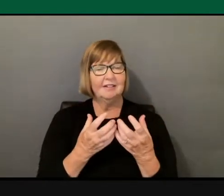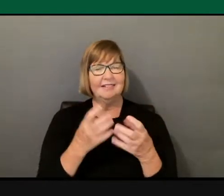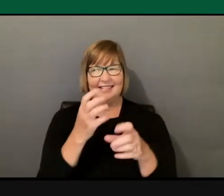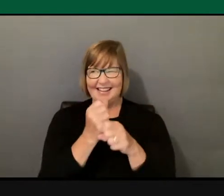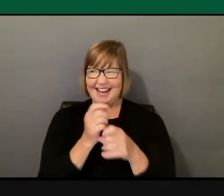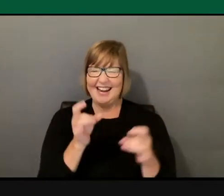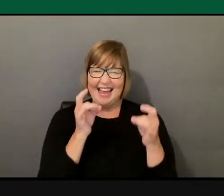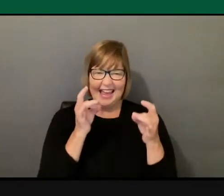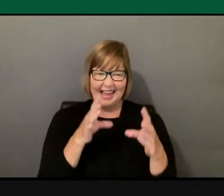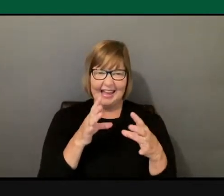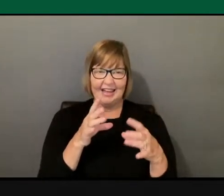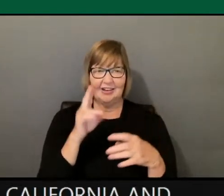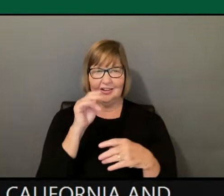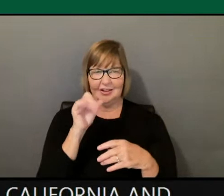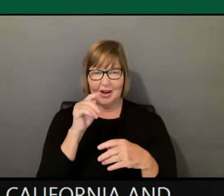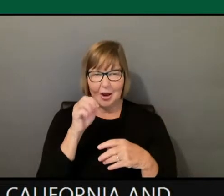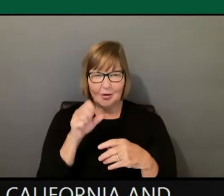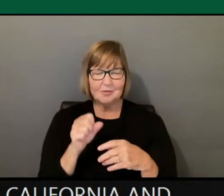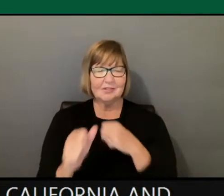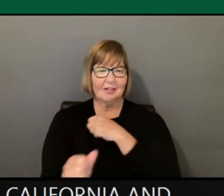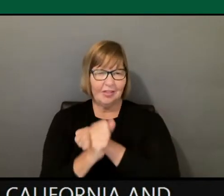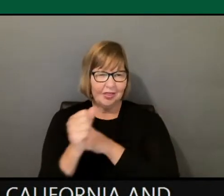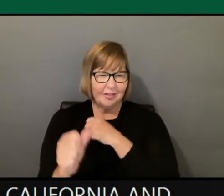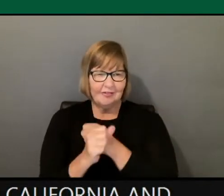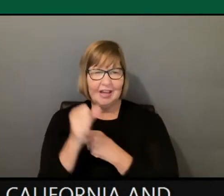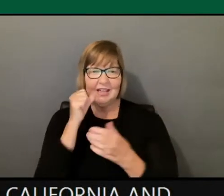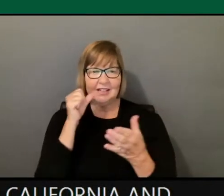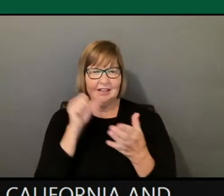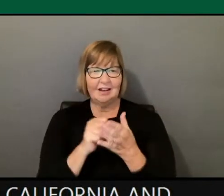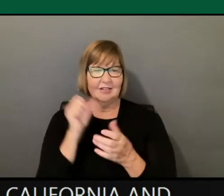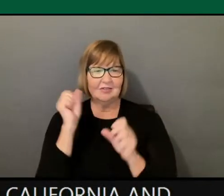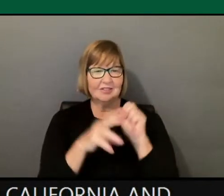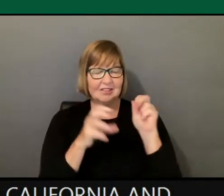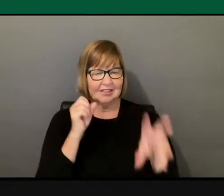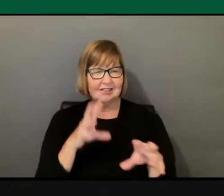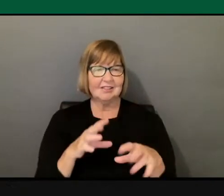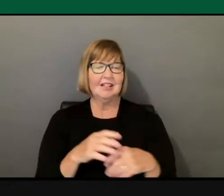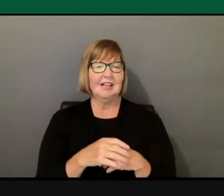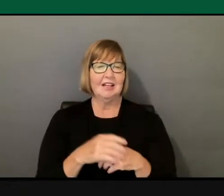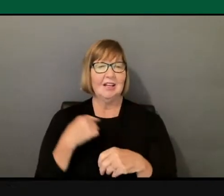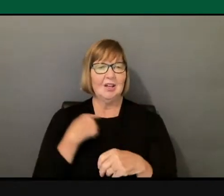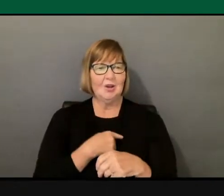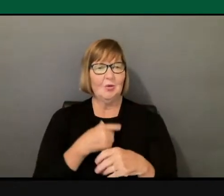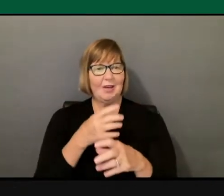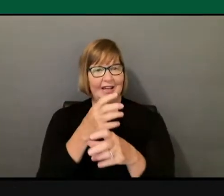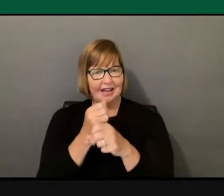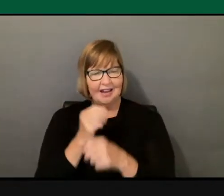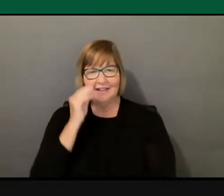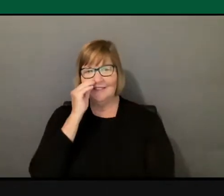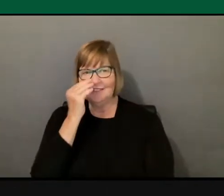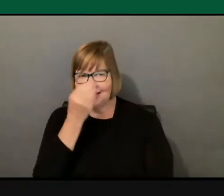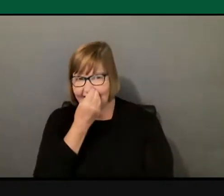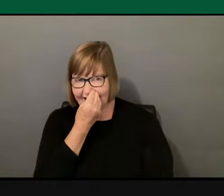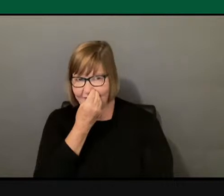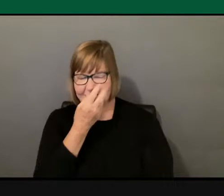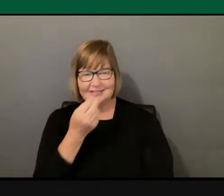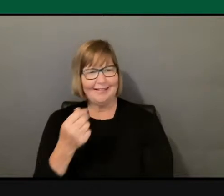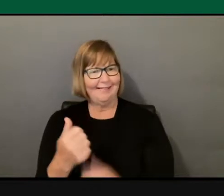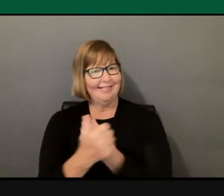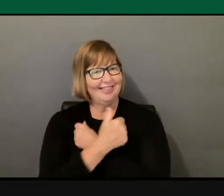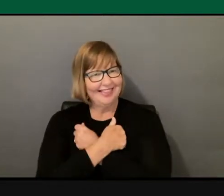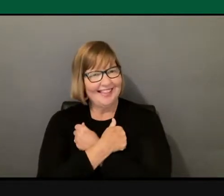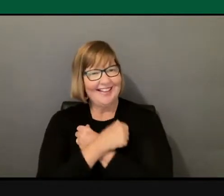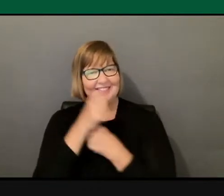notes. At Salem, we received flowers and love notes and